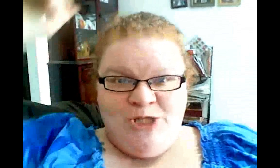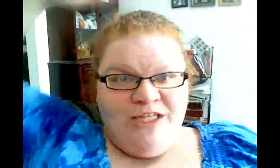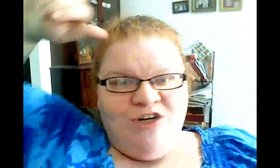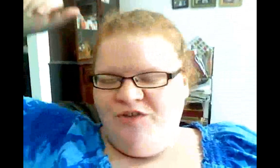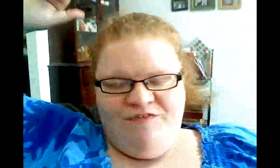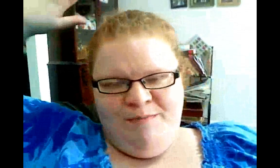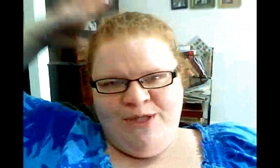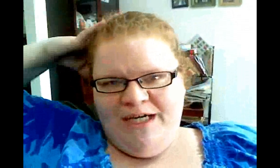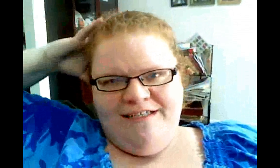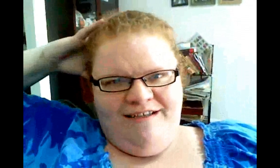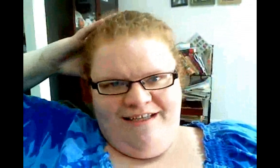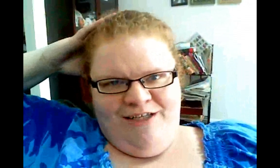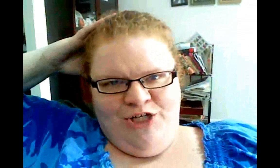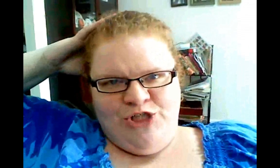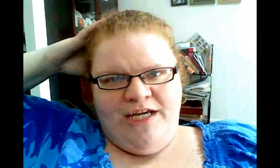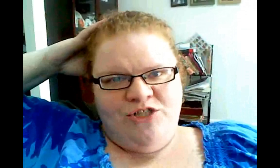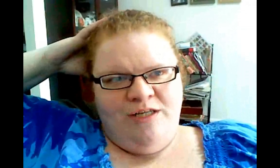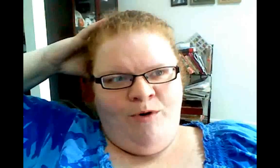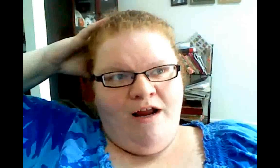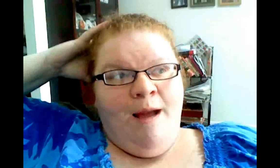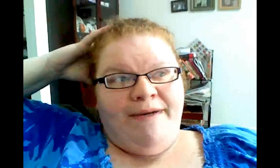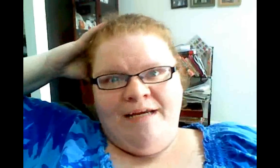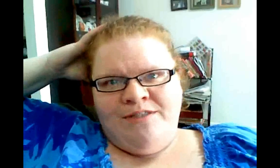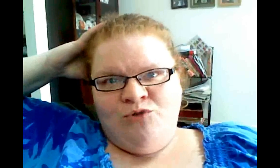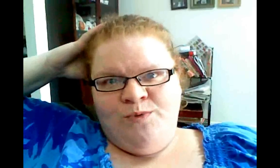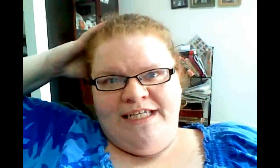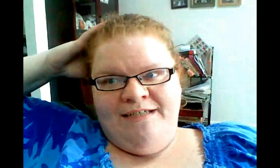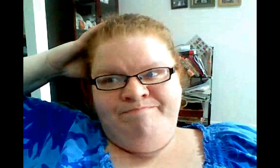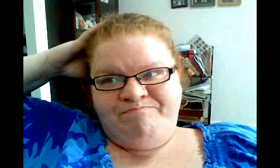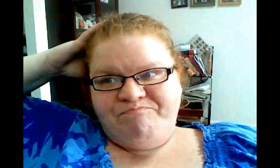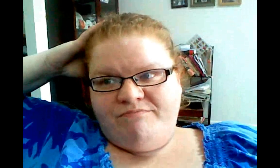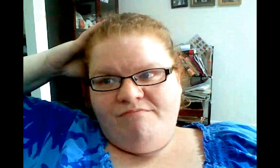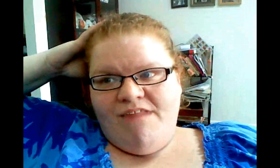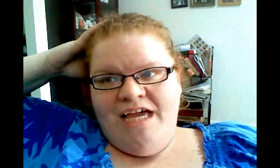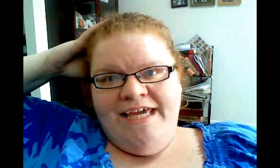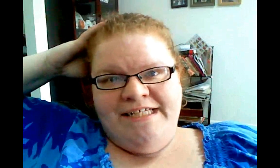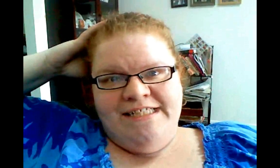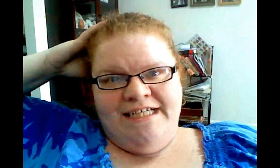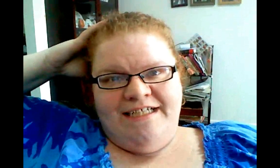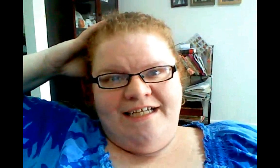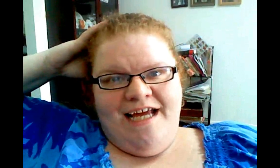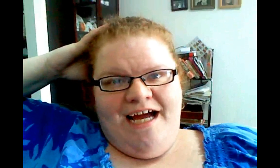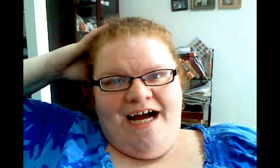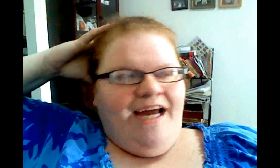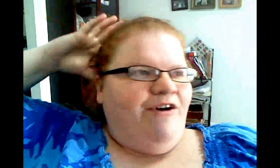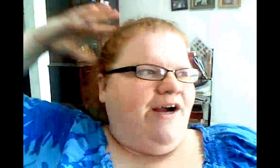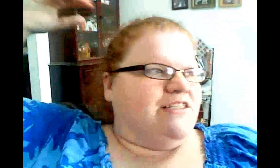challenge or the 50-book-in-a-year challenge anymore. But I am still reading and I don't know. I just